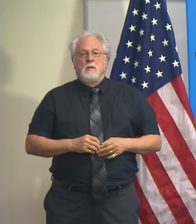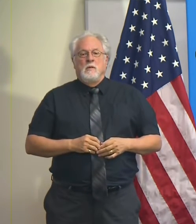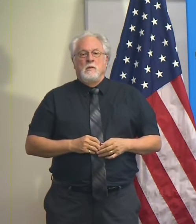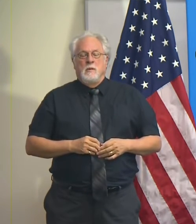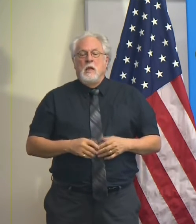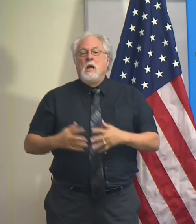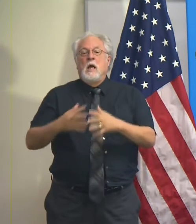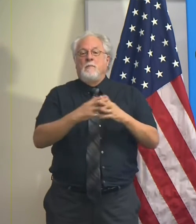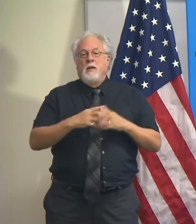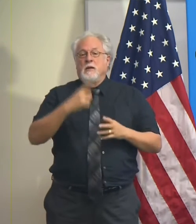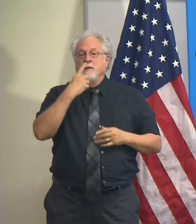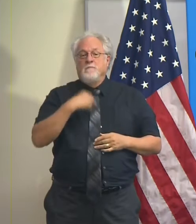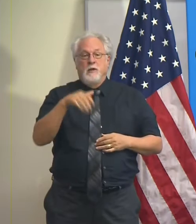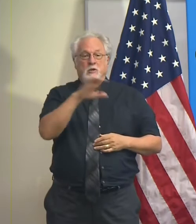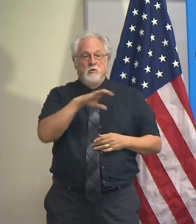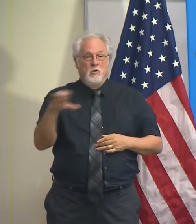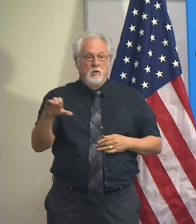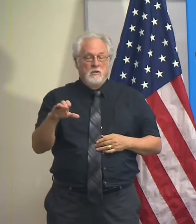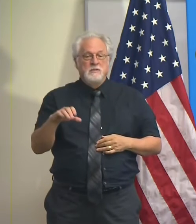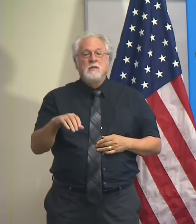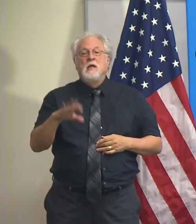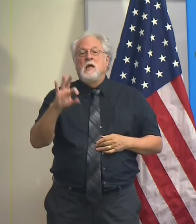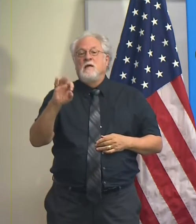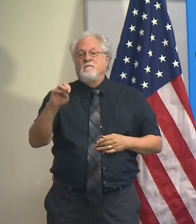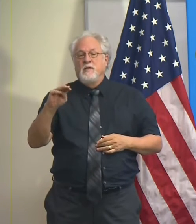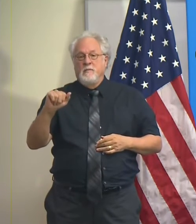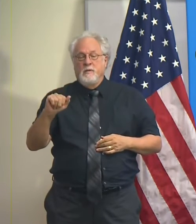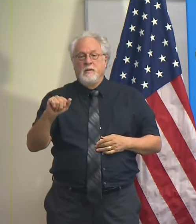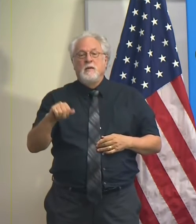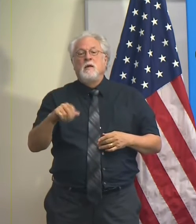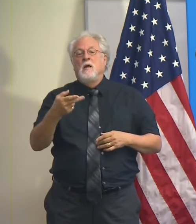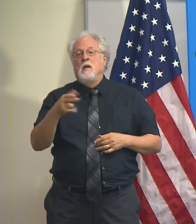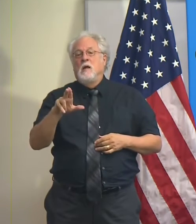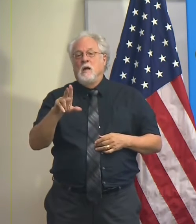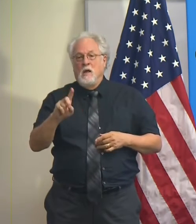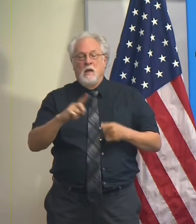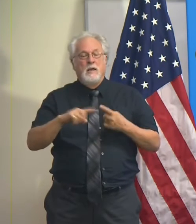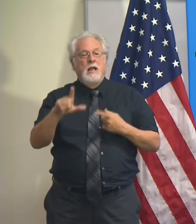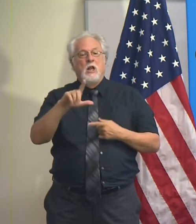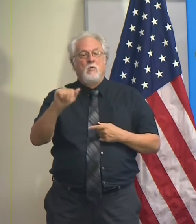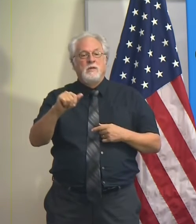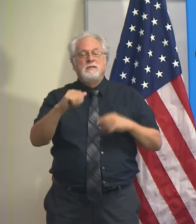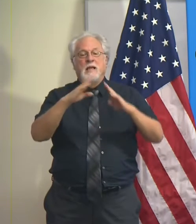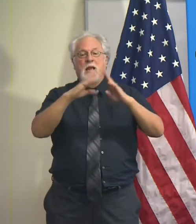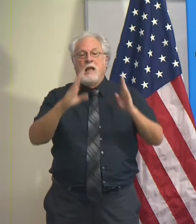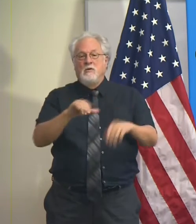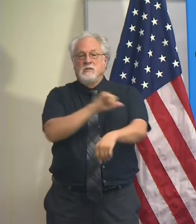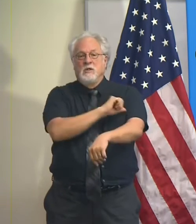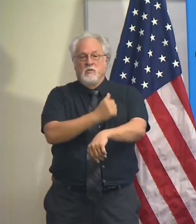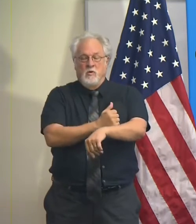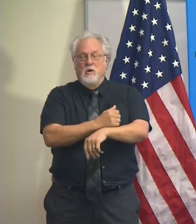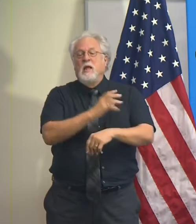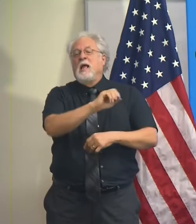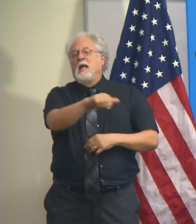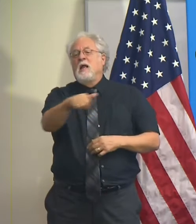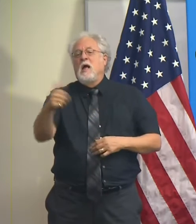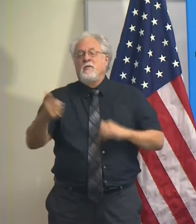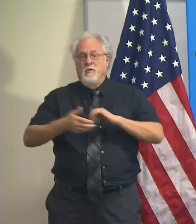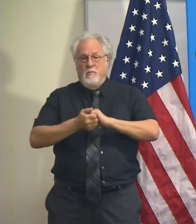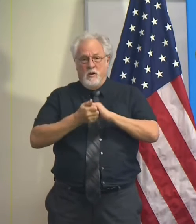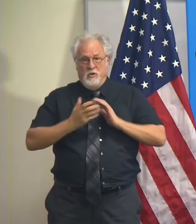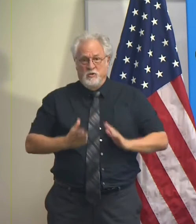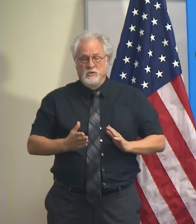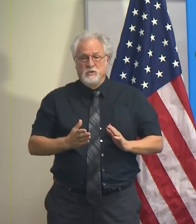The American Red Cross, DCFS, FEMA, HUD, and the Louisiana Housing Authority and other partners